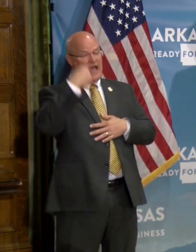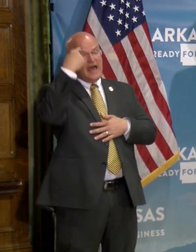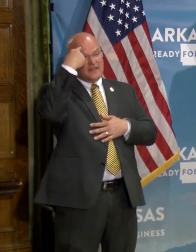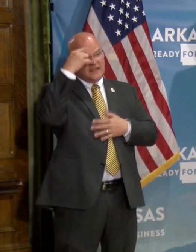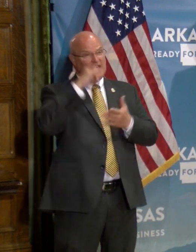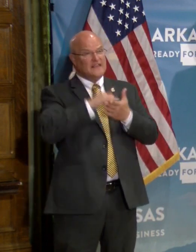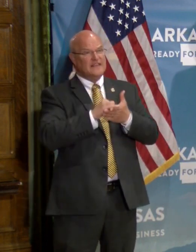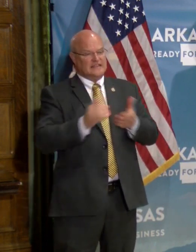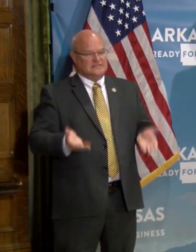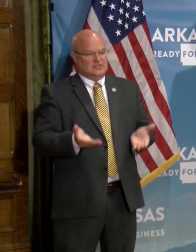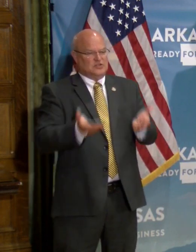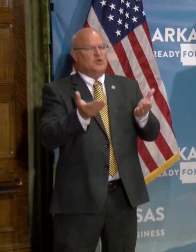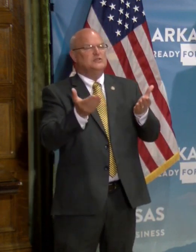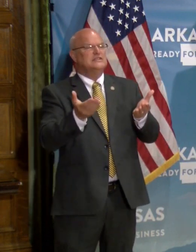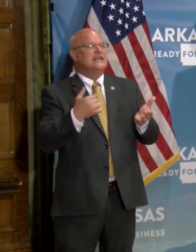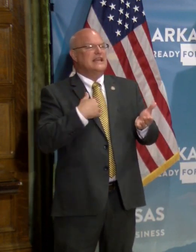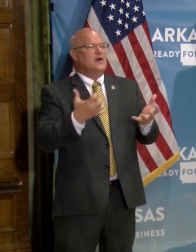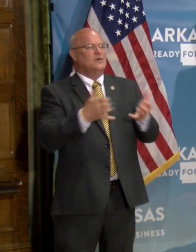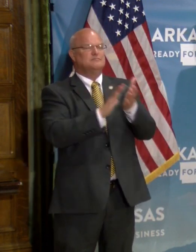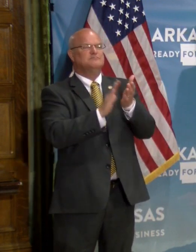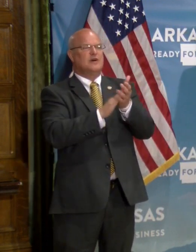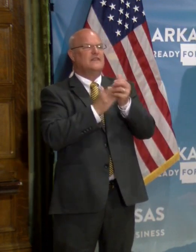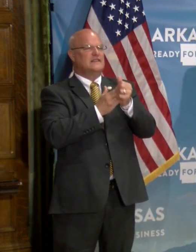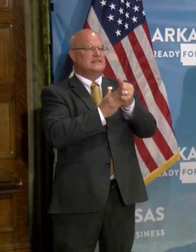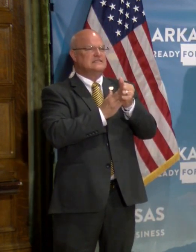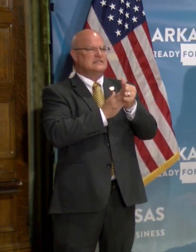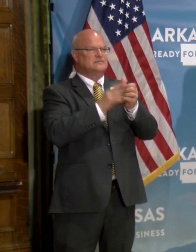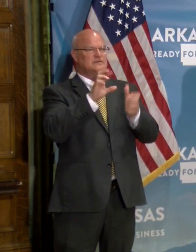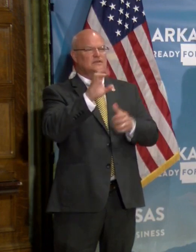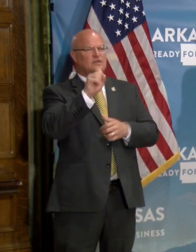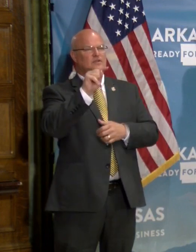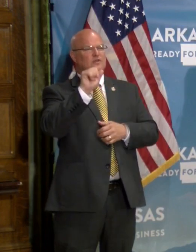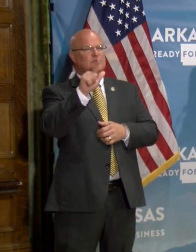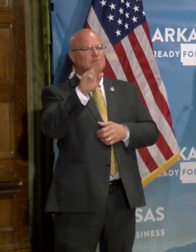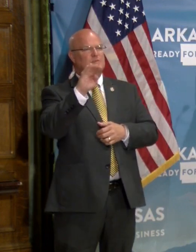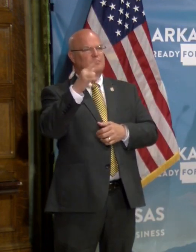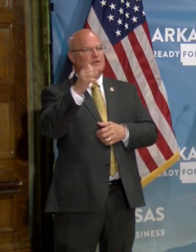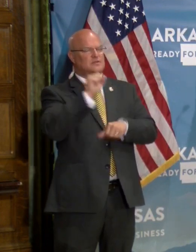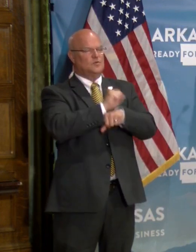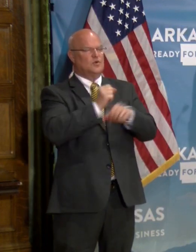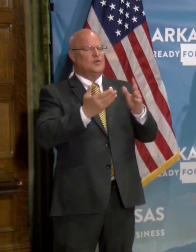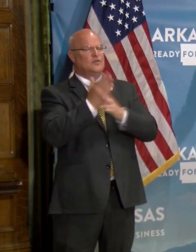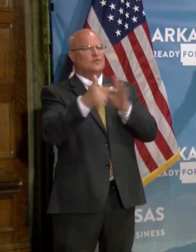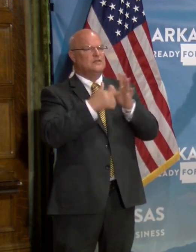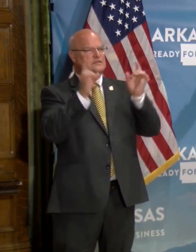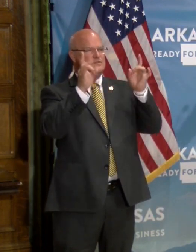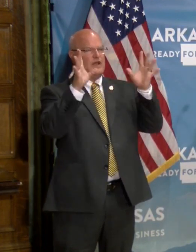that's an encouraging sign and just want to applaud the leadership there for working through this crisis. Thank you.